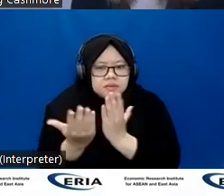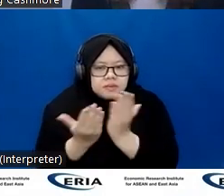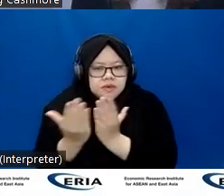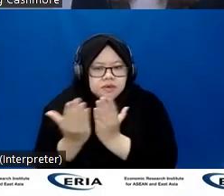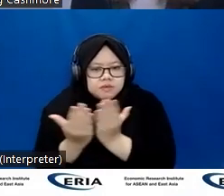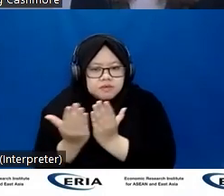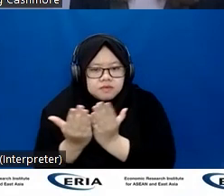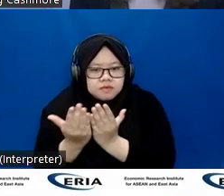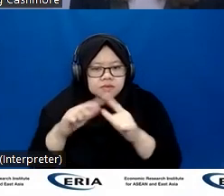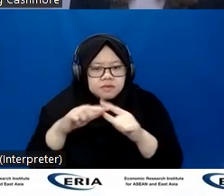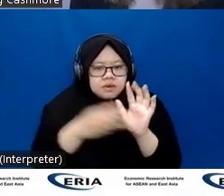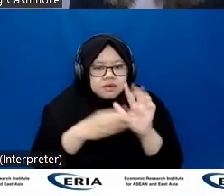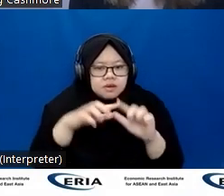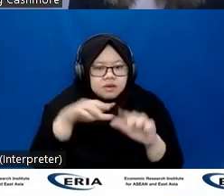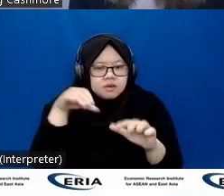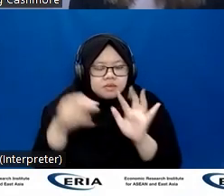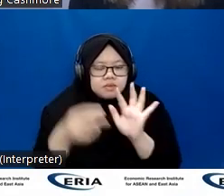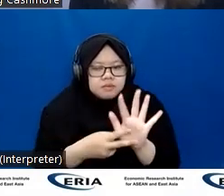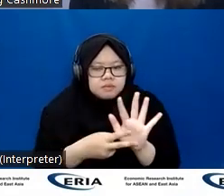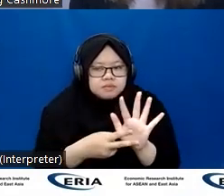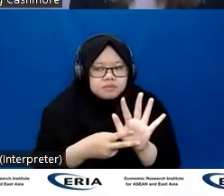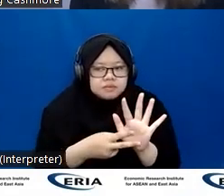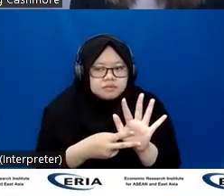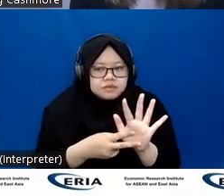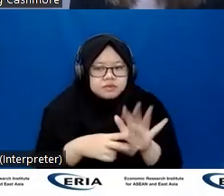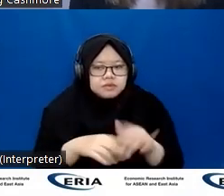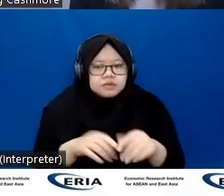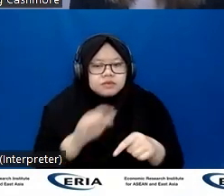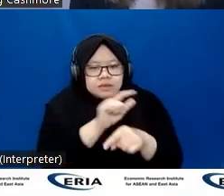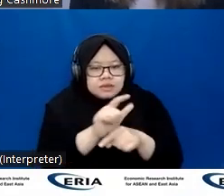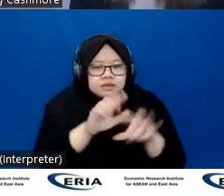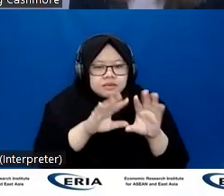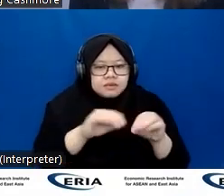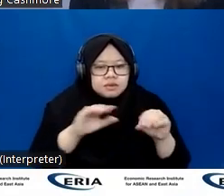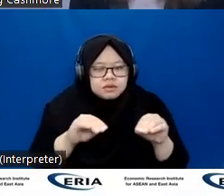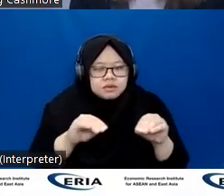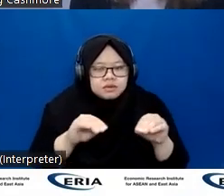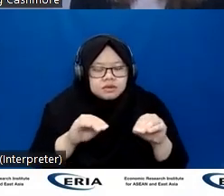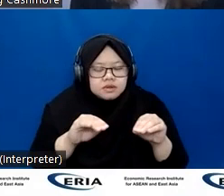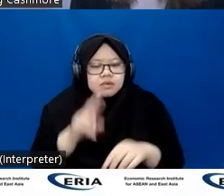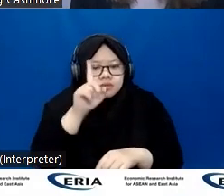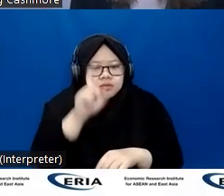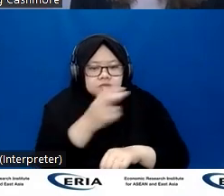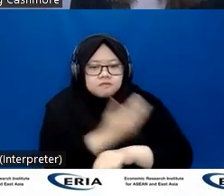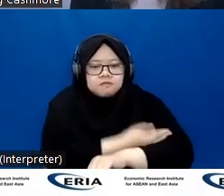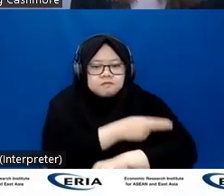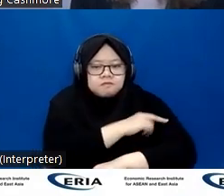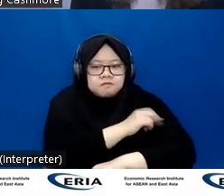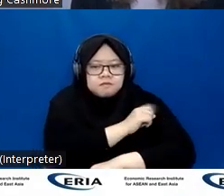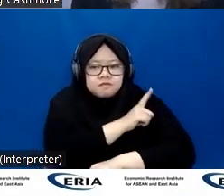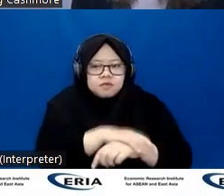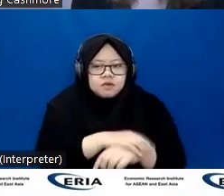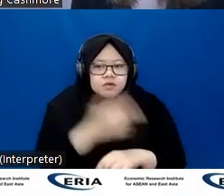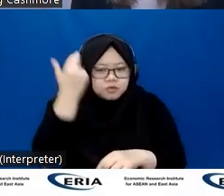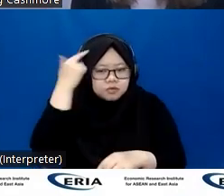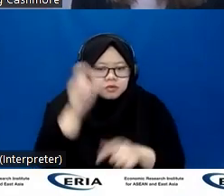intelligence tasks to identify what training is needed to help develop the skills of the individuals performing